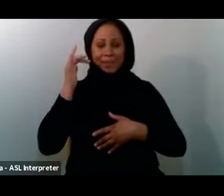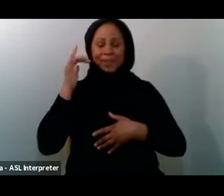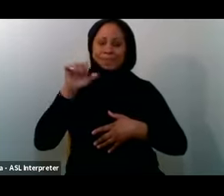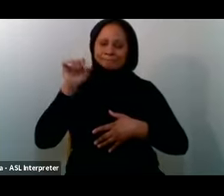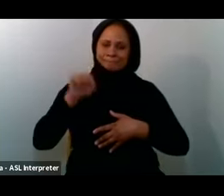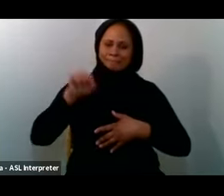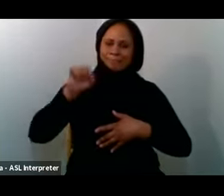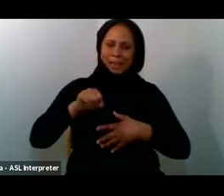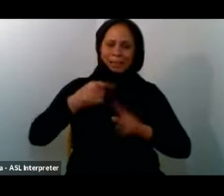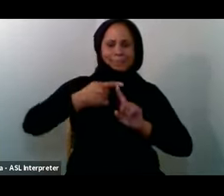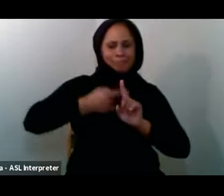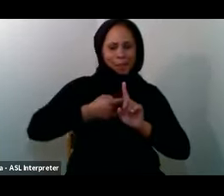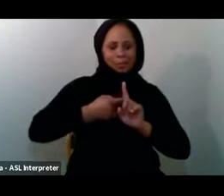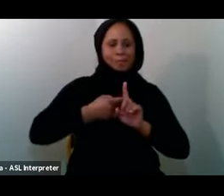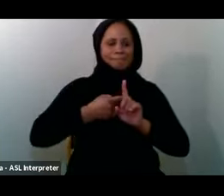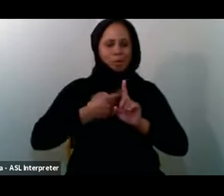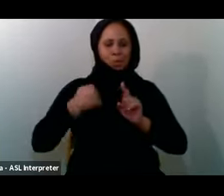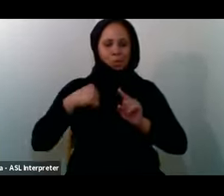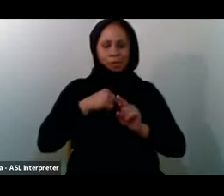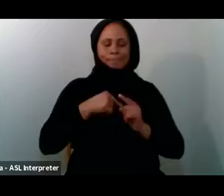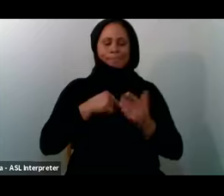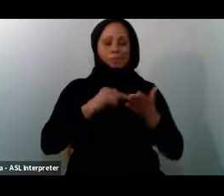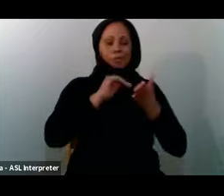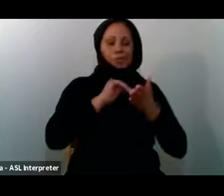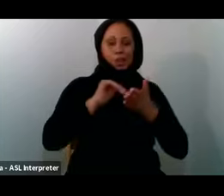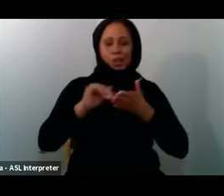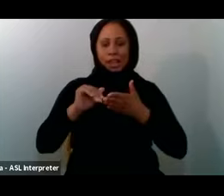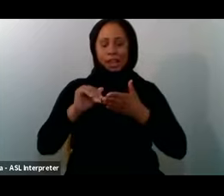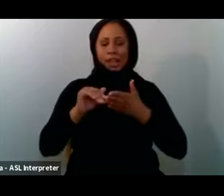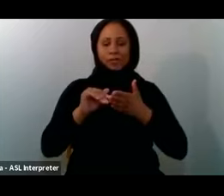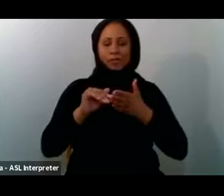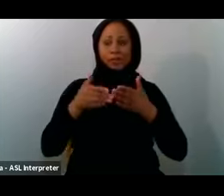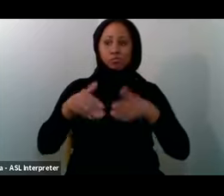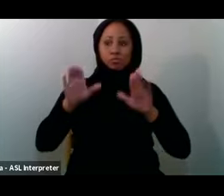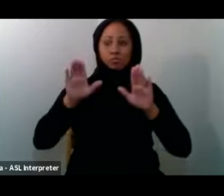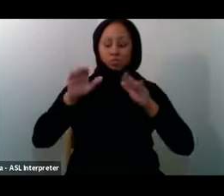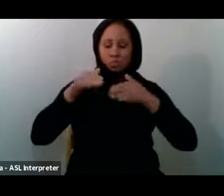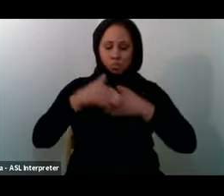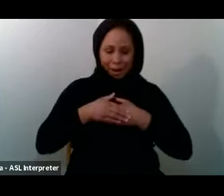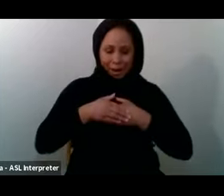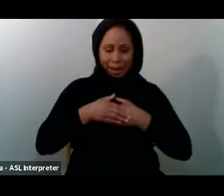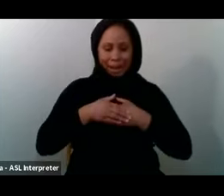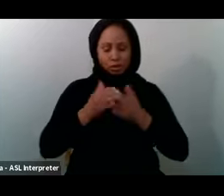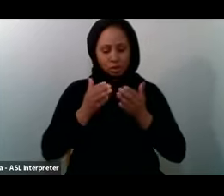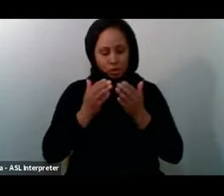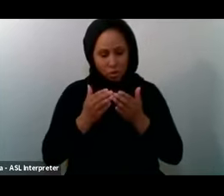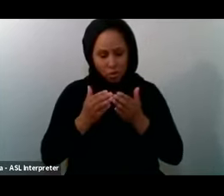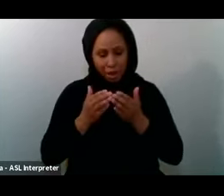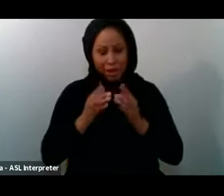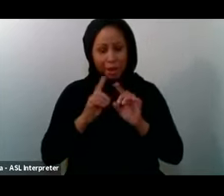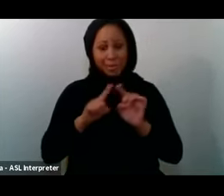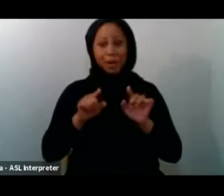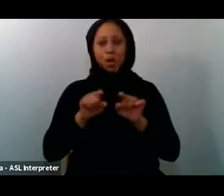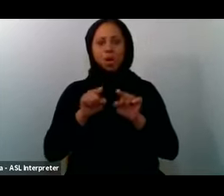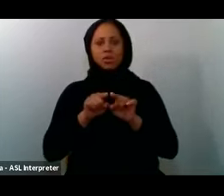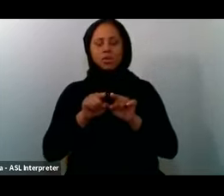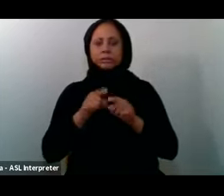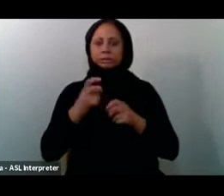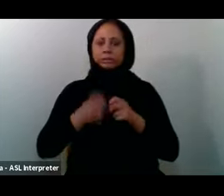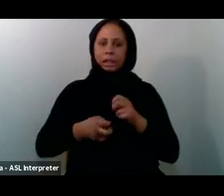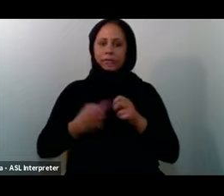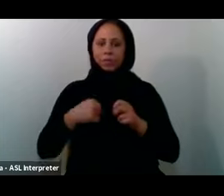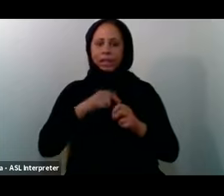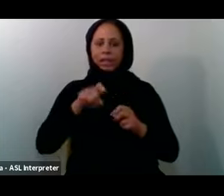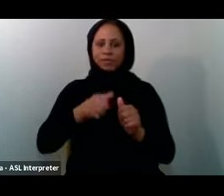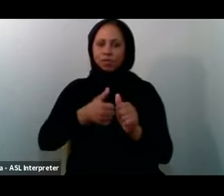And mercy and prayers and du'as There's a lot of striving We got to stay away from food and drink We